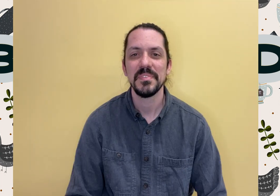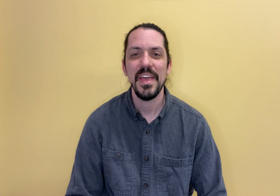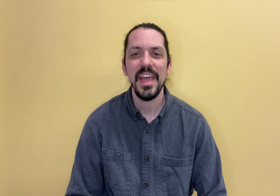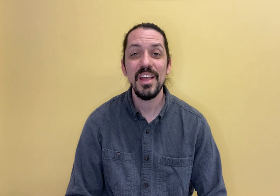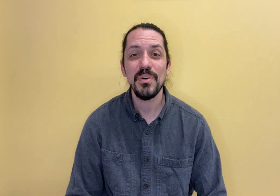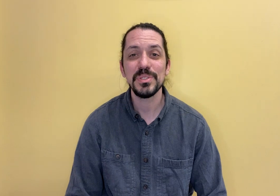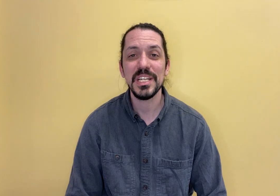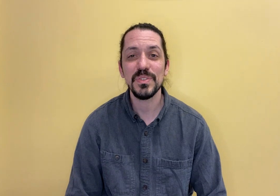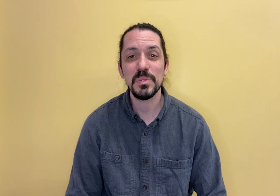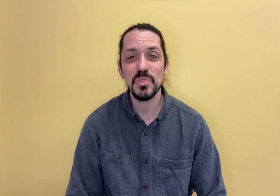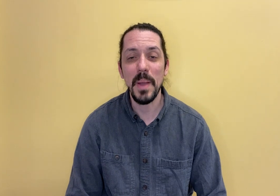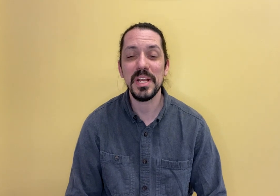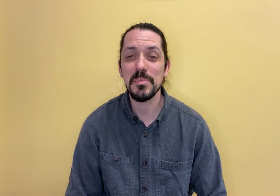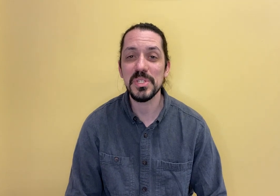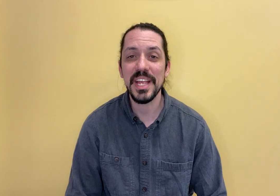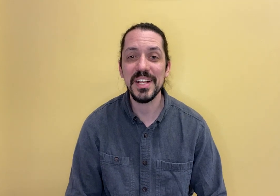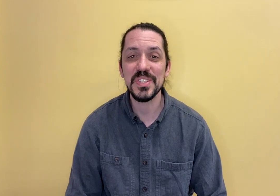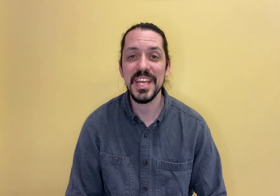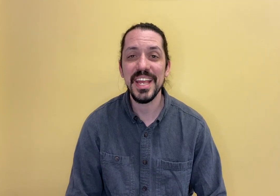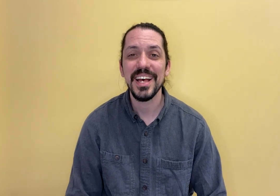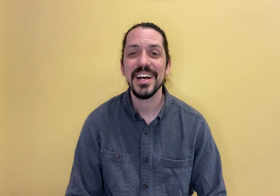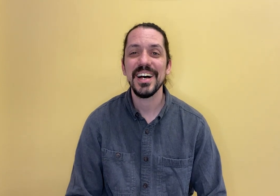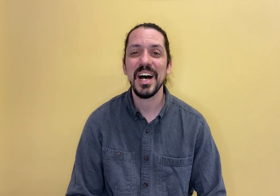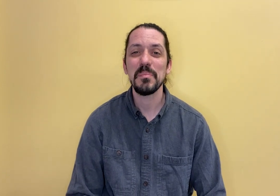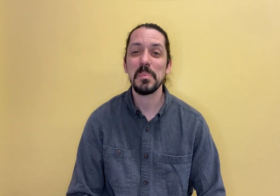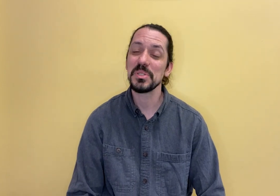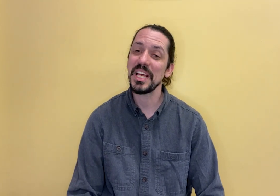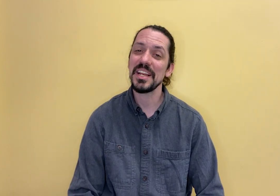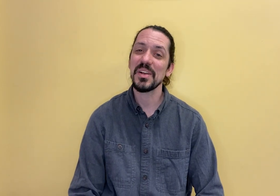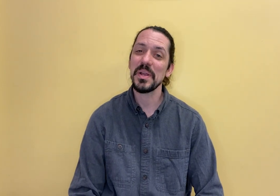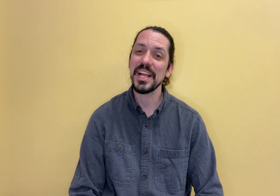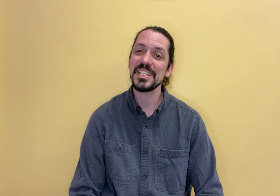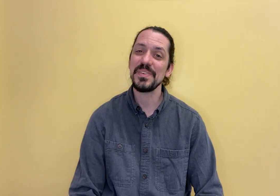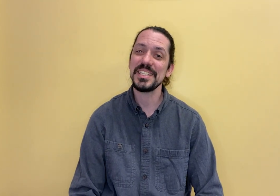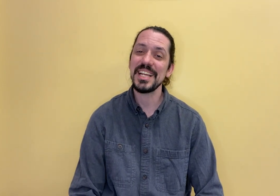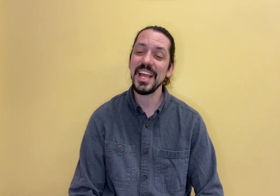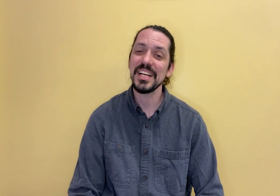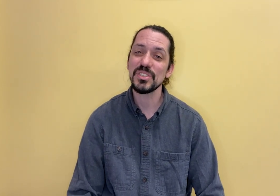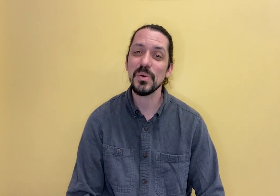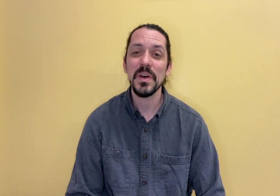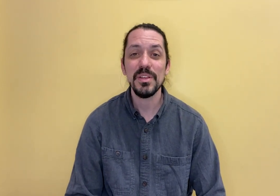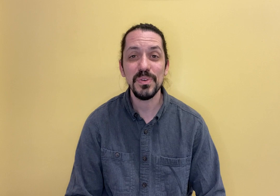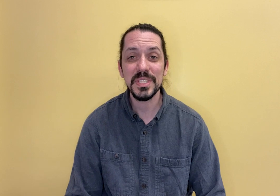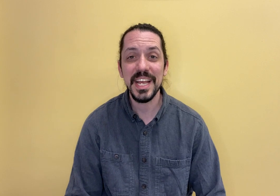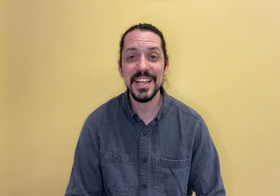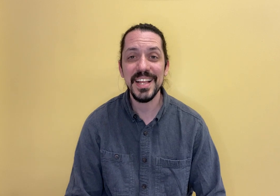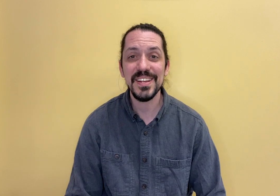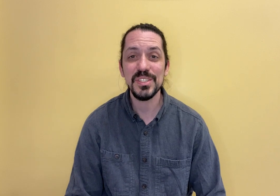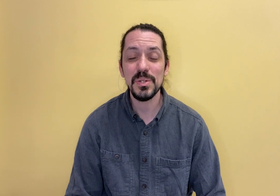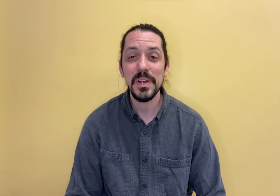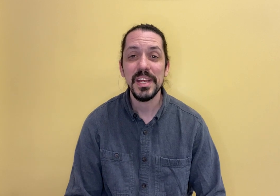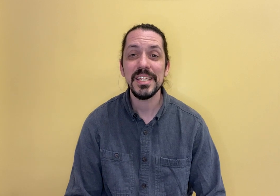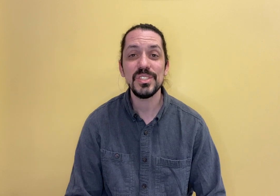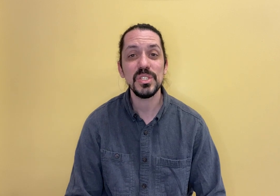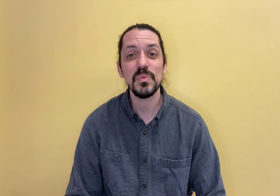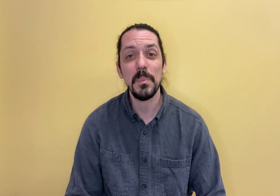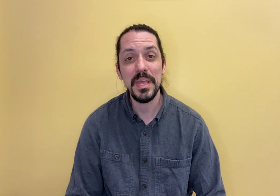hey folks thanks for subscribing to music XT I'm going to present a quick activity today so the first thing I'd like you to do is just repeat